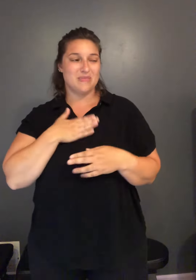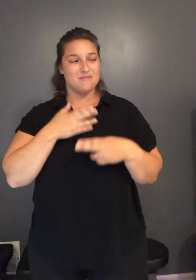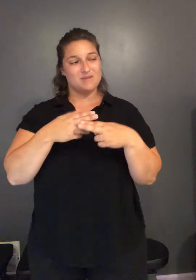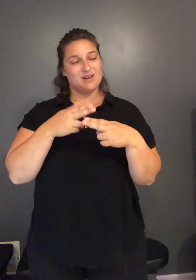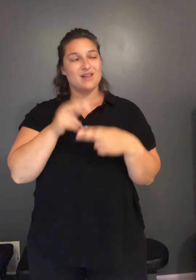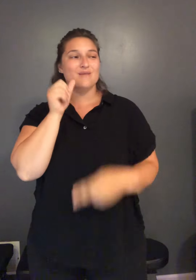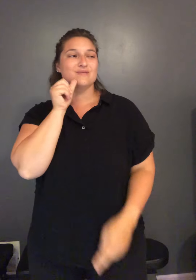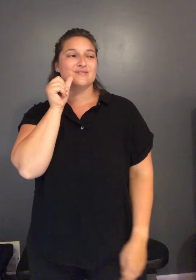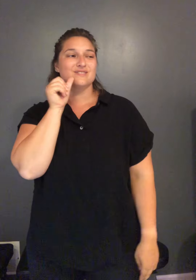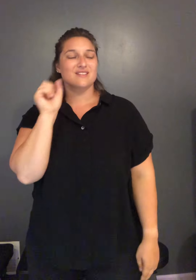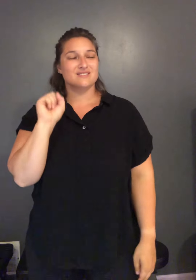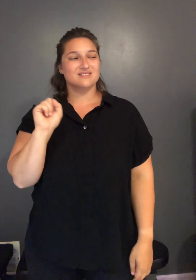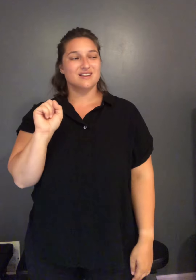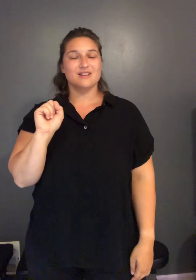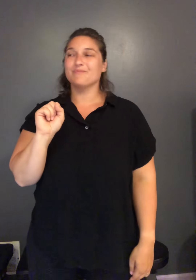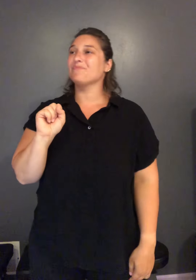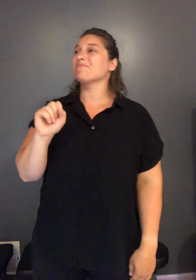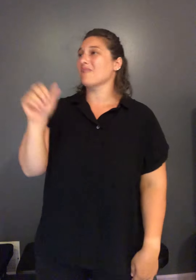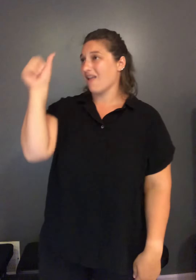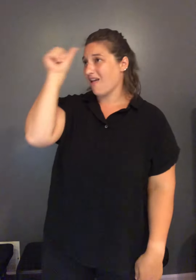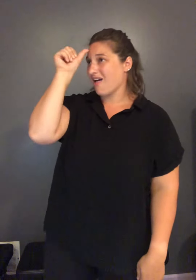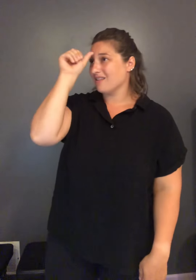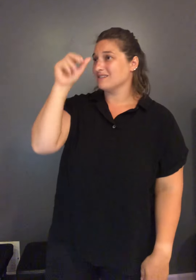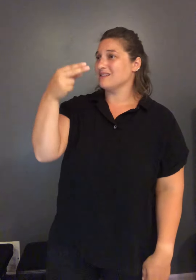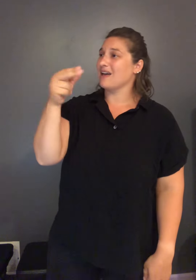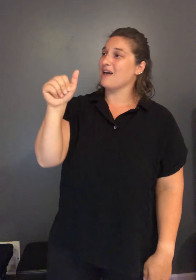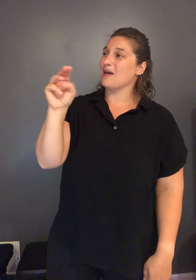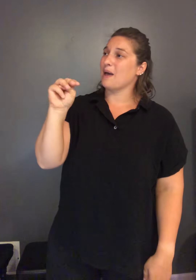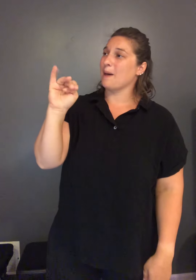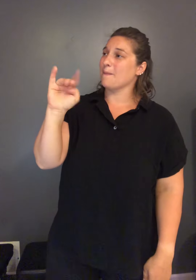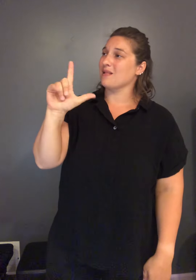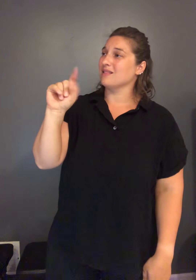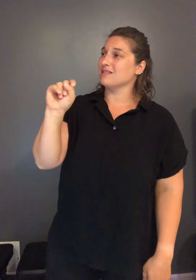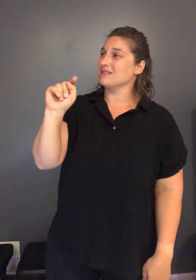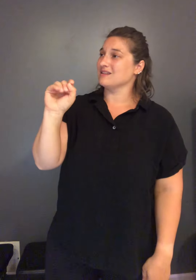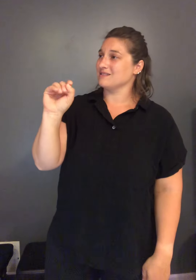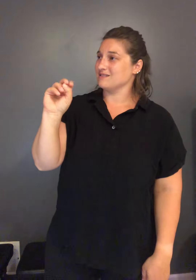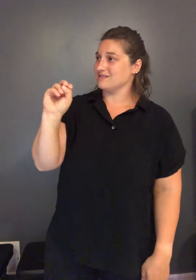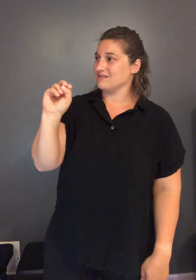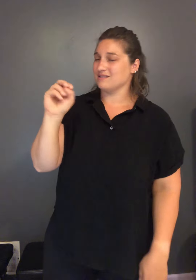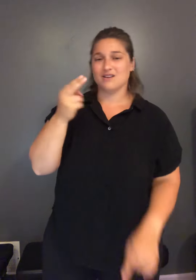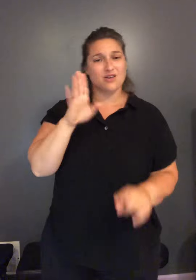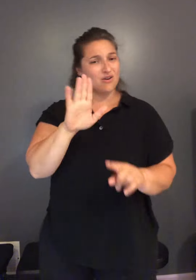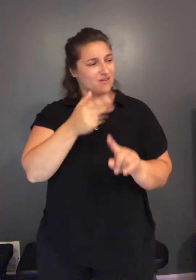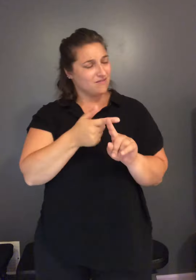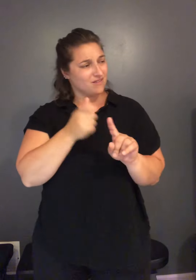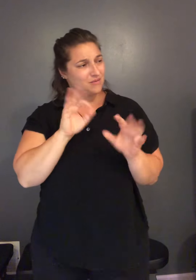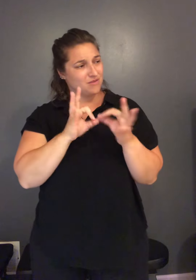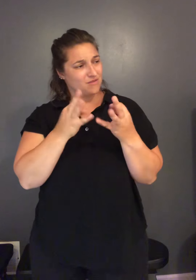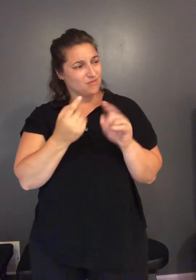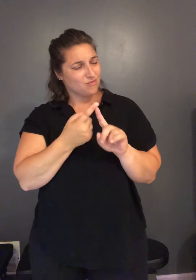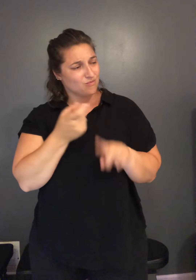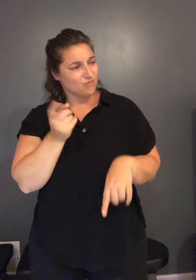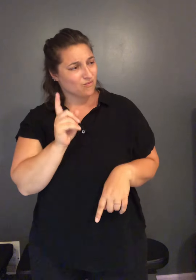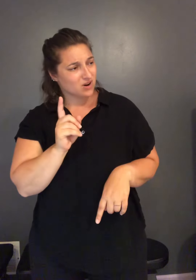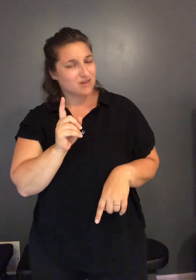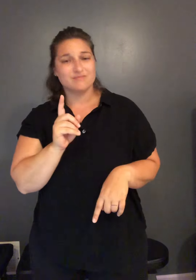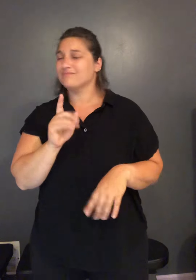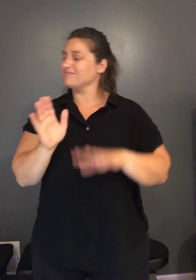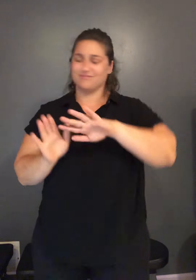my name's Angelica Skyward Alexander Hamilton where's your family from all important